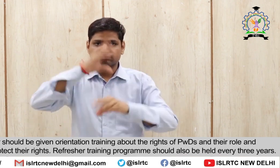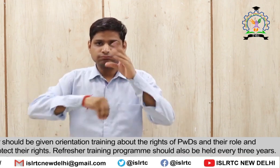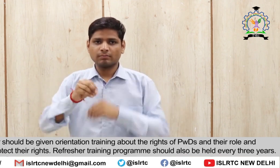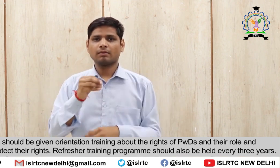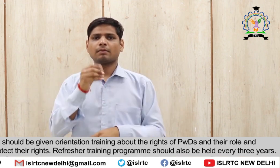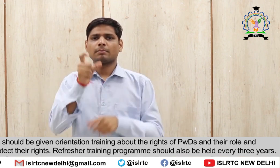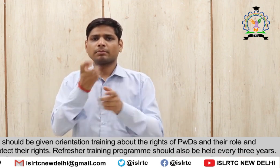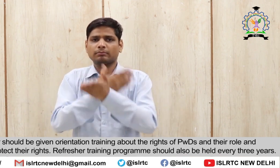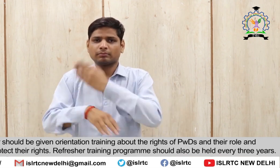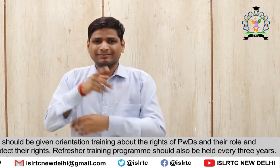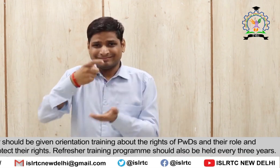To protect their rights